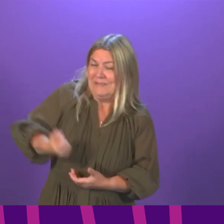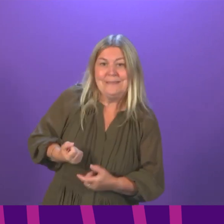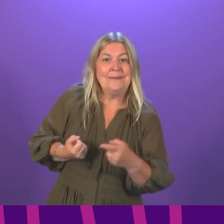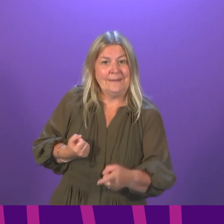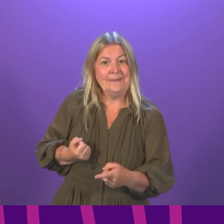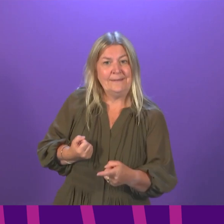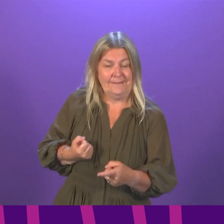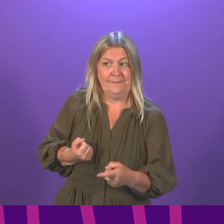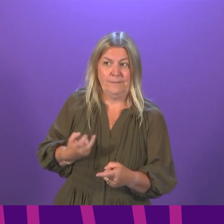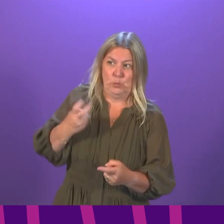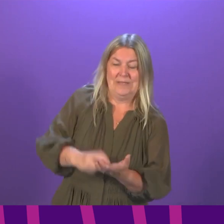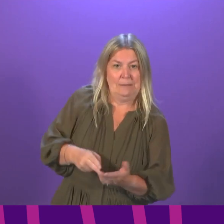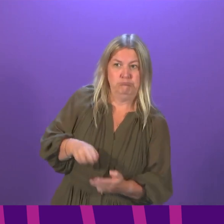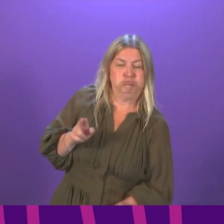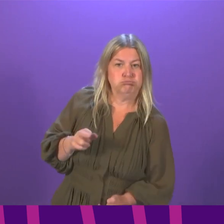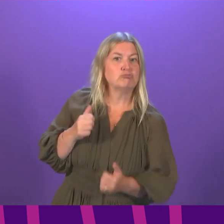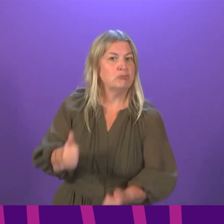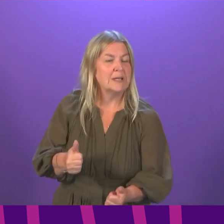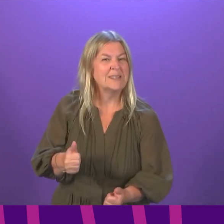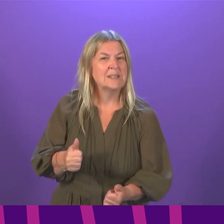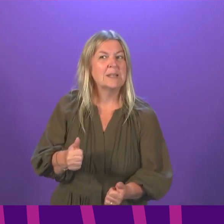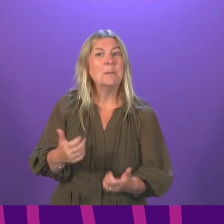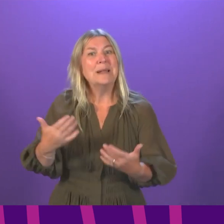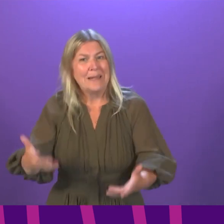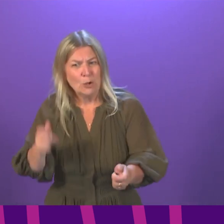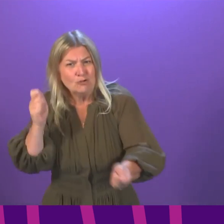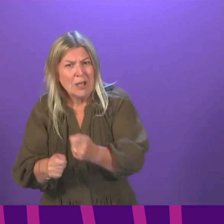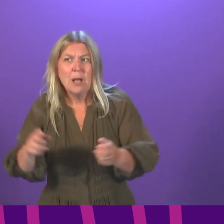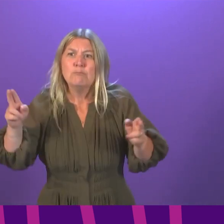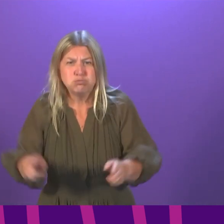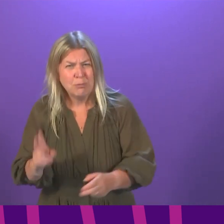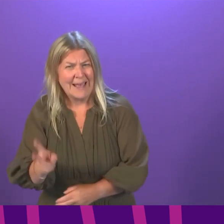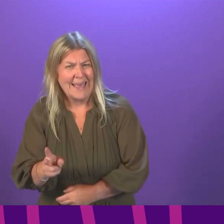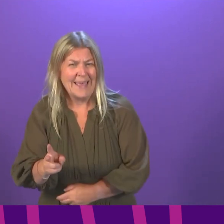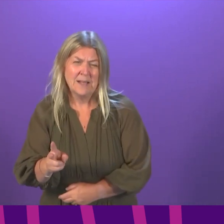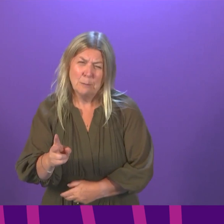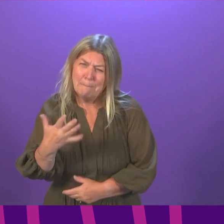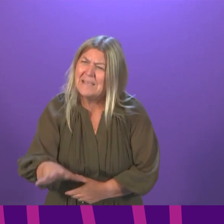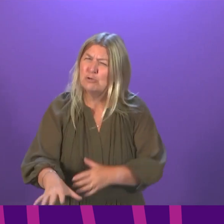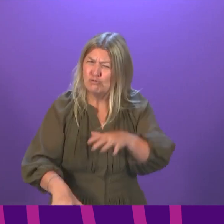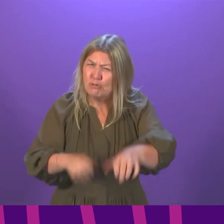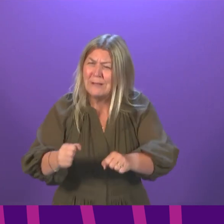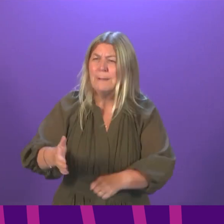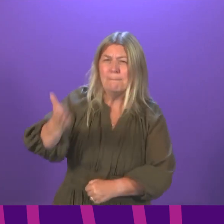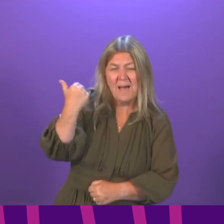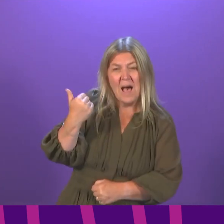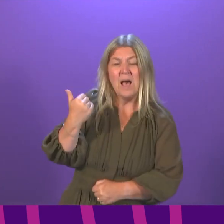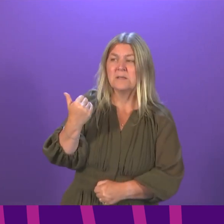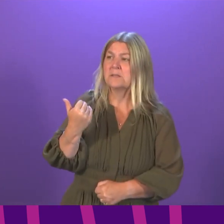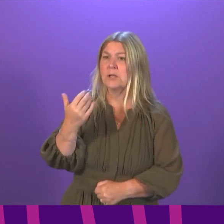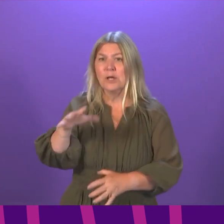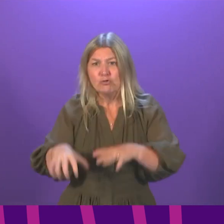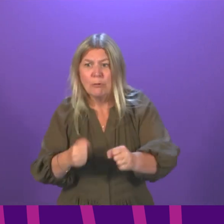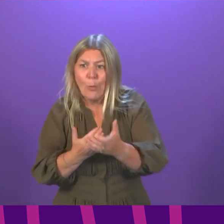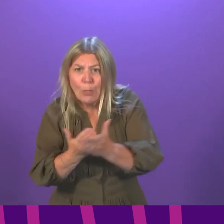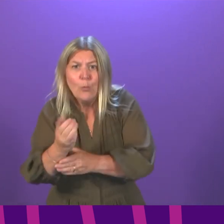are struggling the most before COVID and are probably struggling the most from many of the impacts